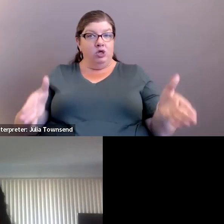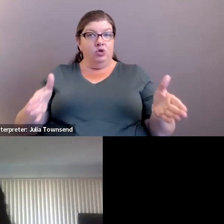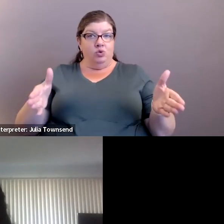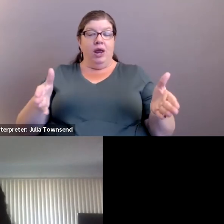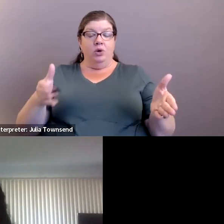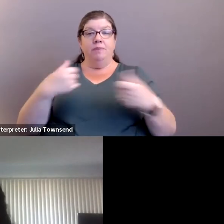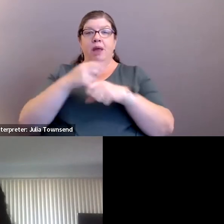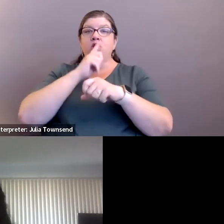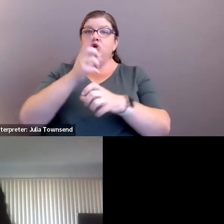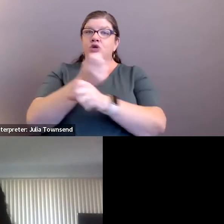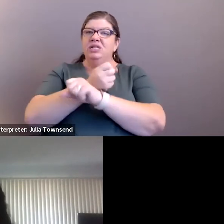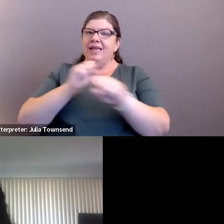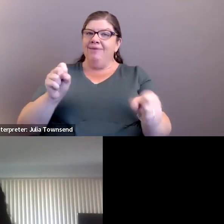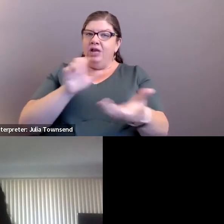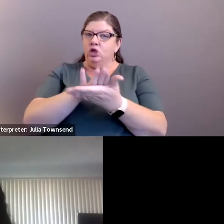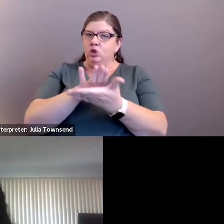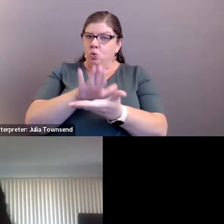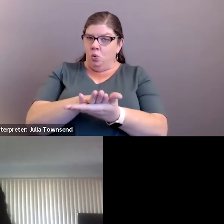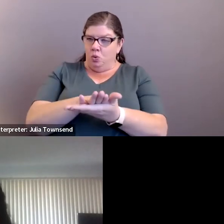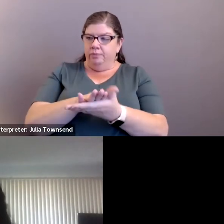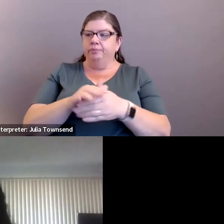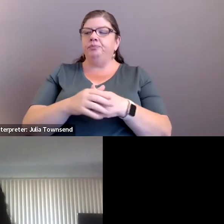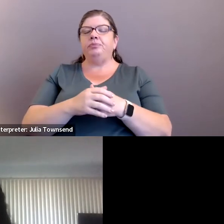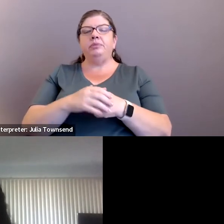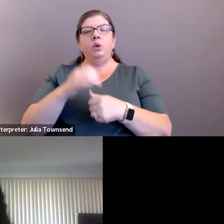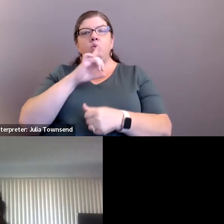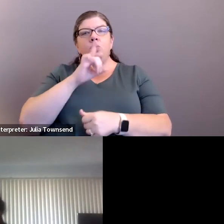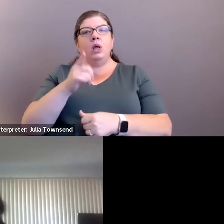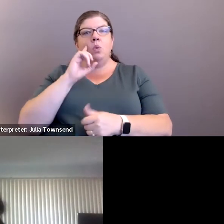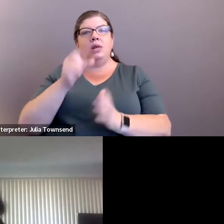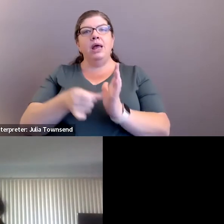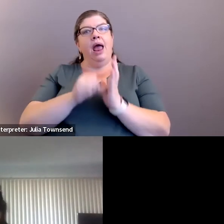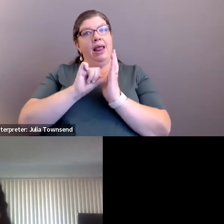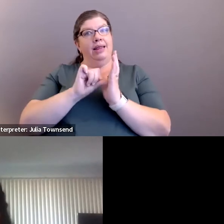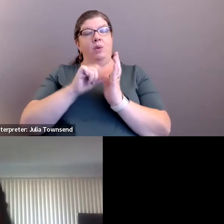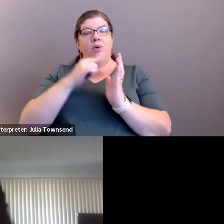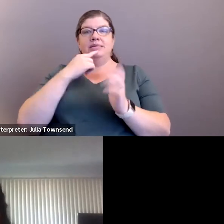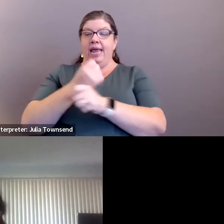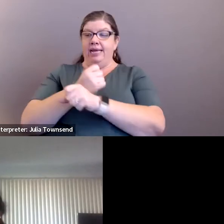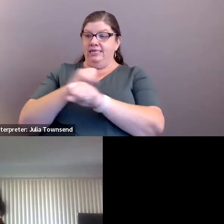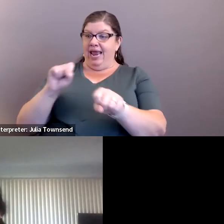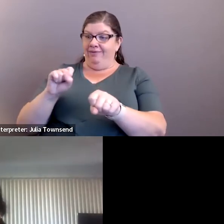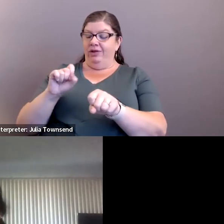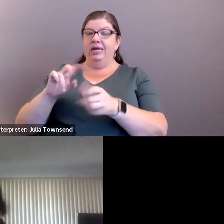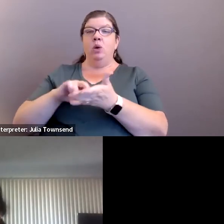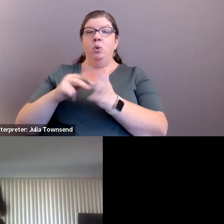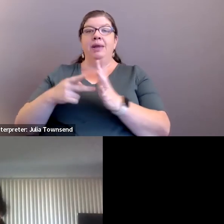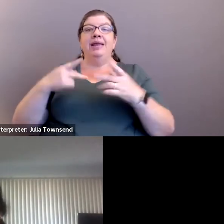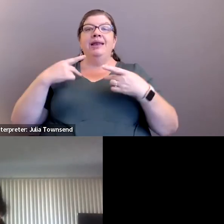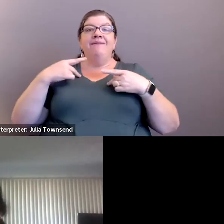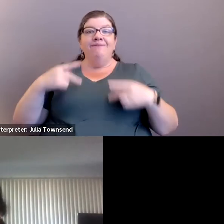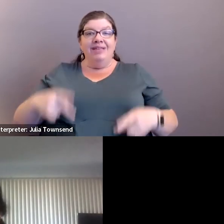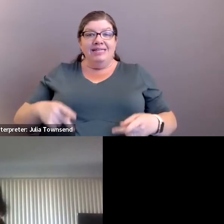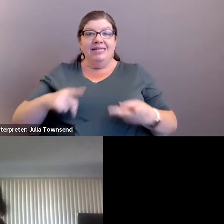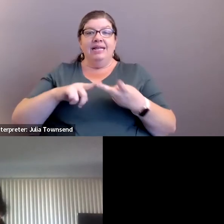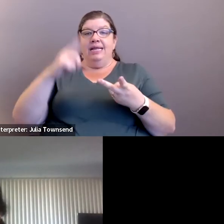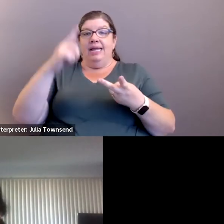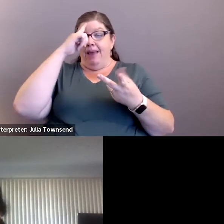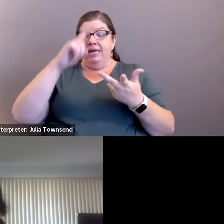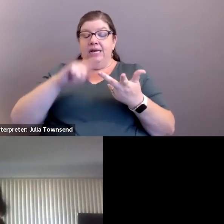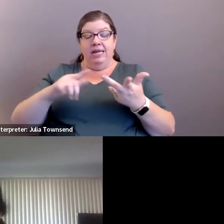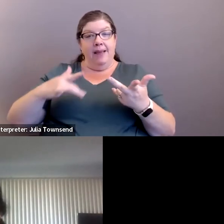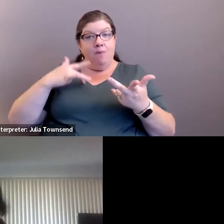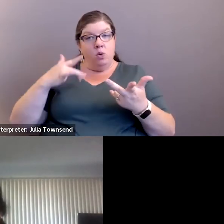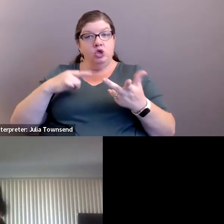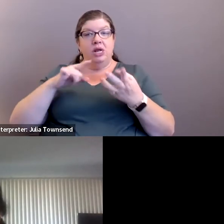ensuring safety on our school campuses. And really want to highlight that when we say safety, we mean physically, mentally, emotionally,